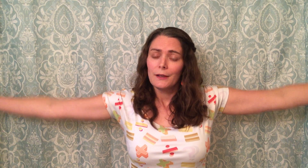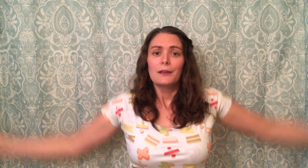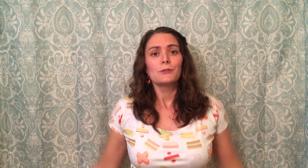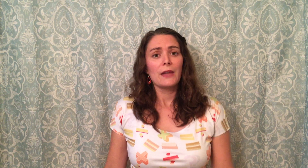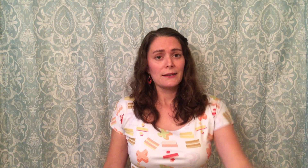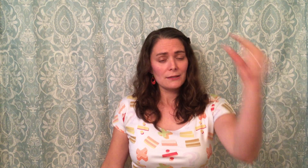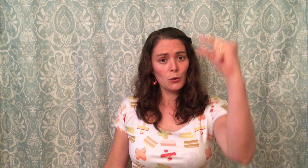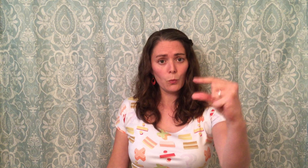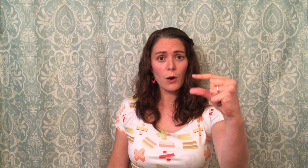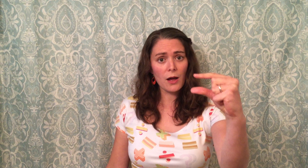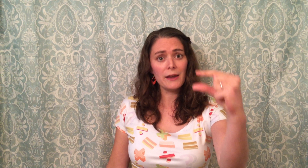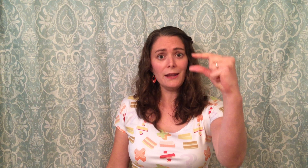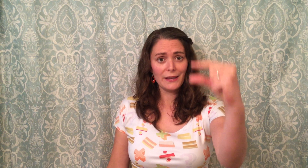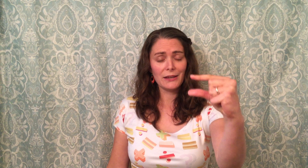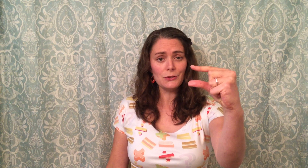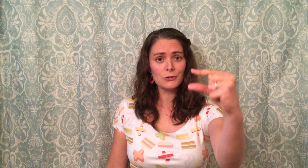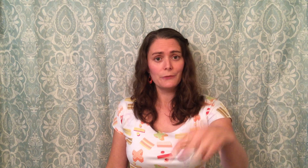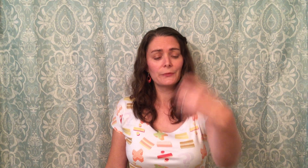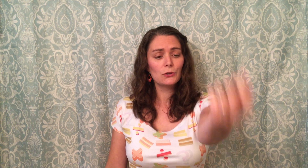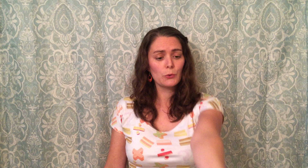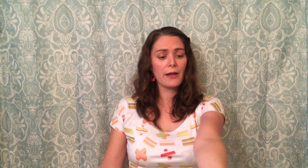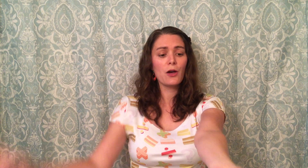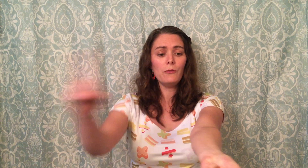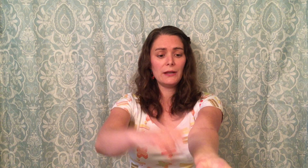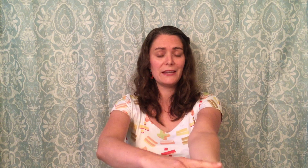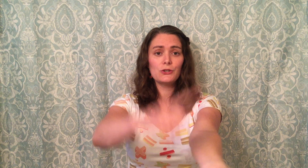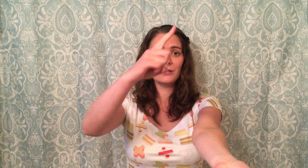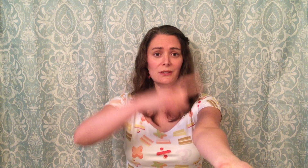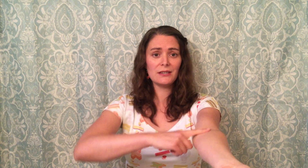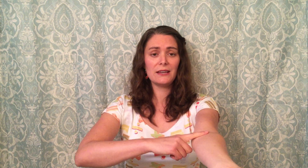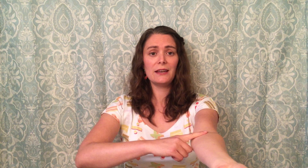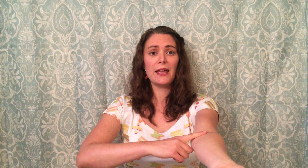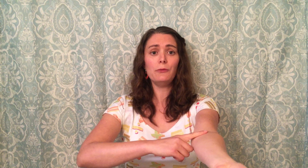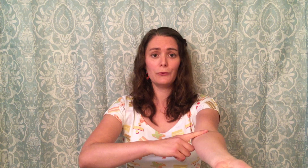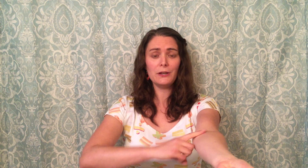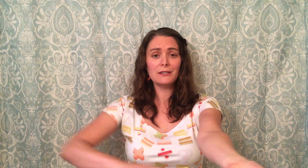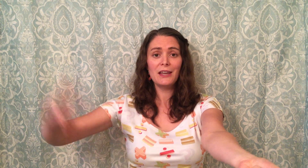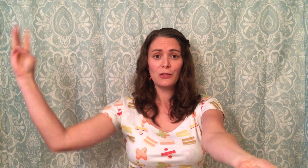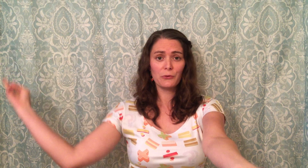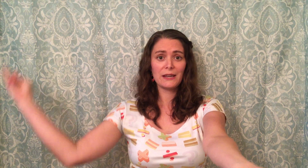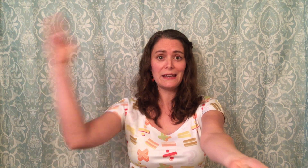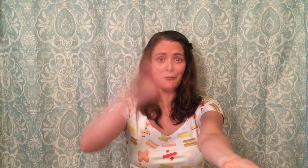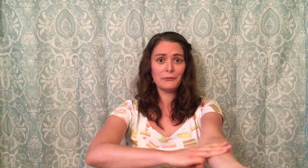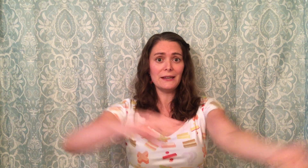So that's one inch, twelve inches in a foot, three feet